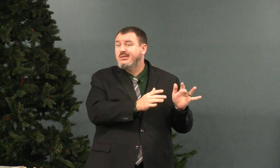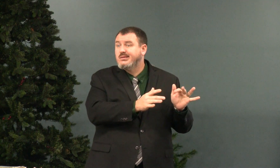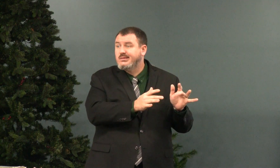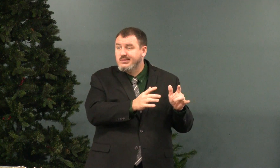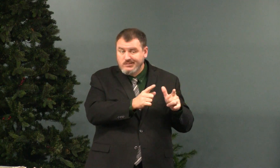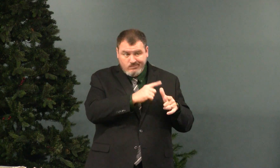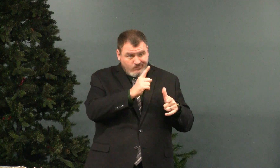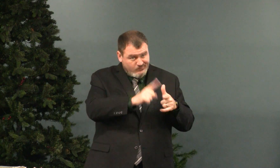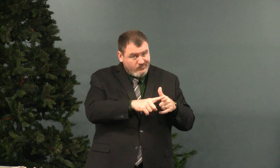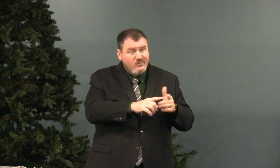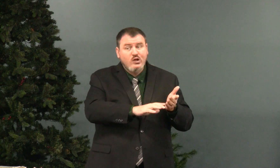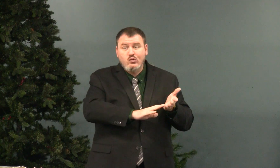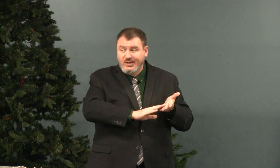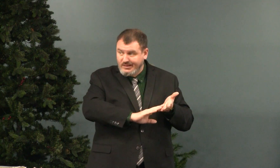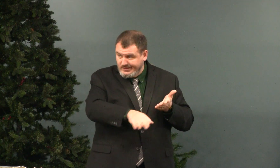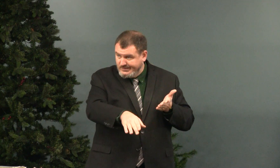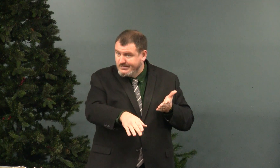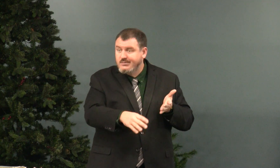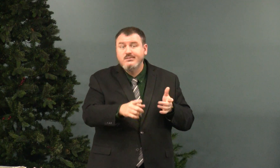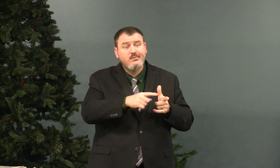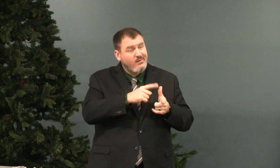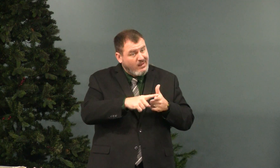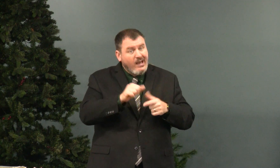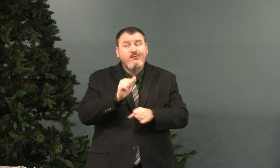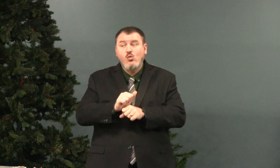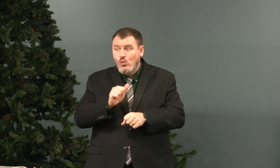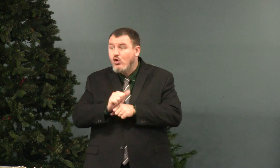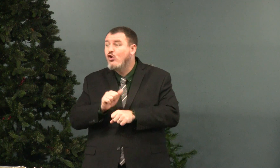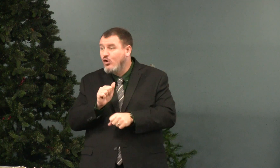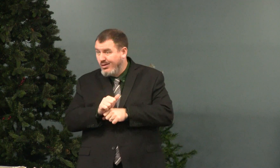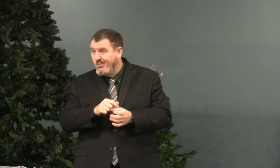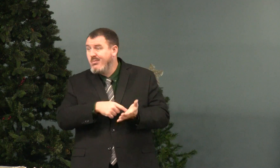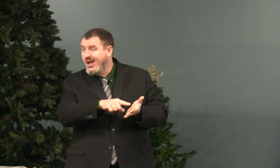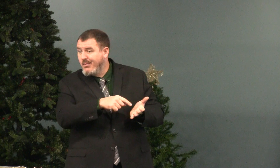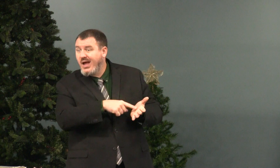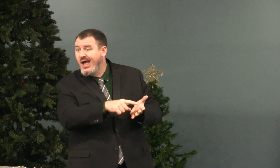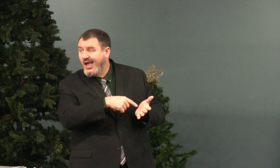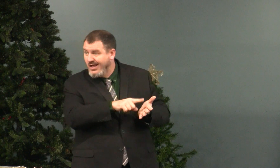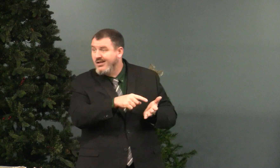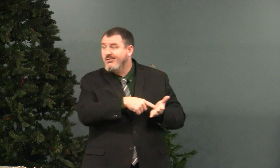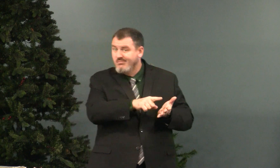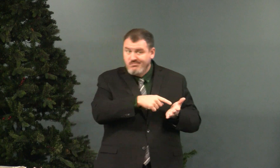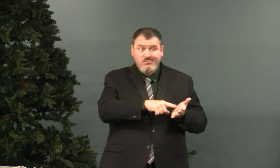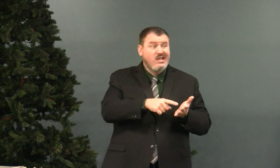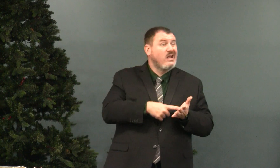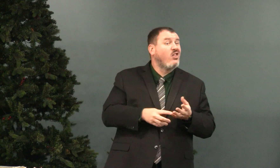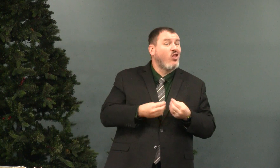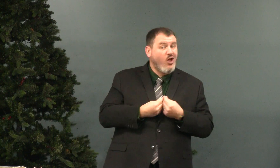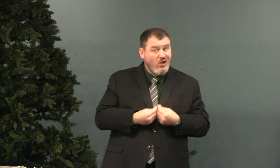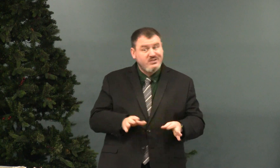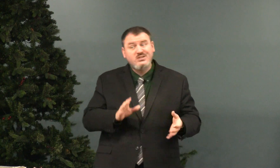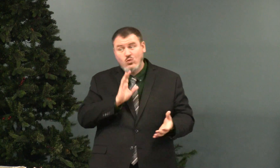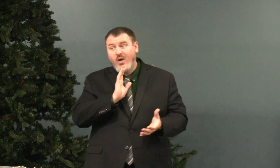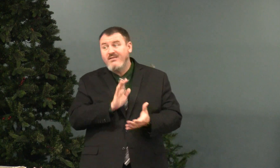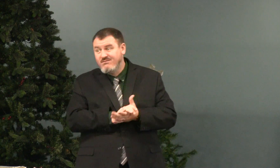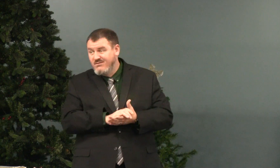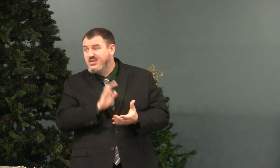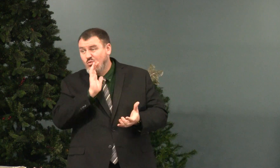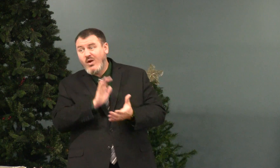while. And then he got out and he's working to pay it back. He lost